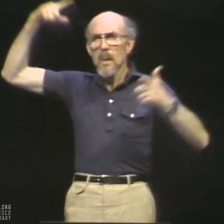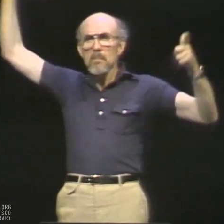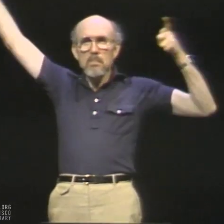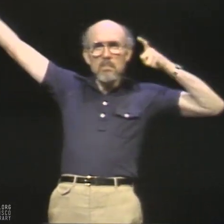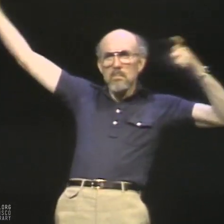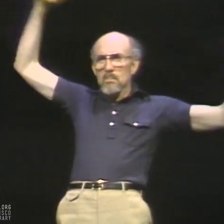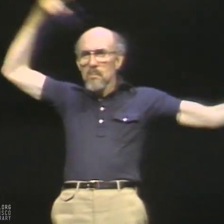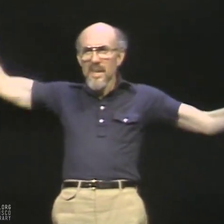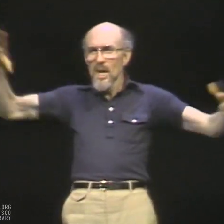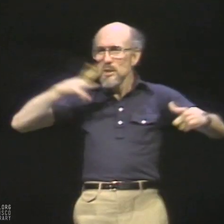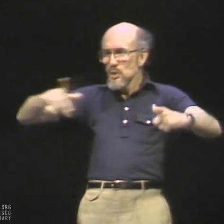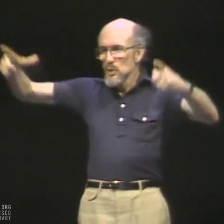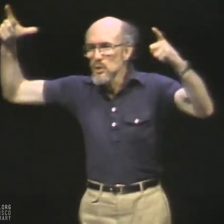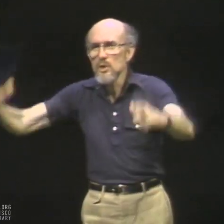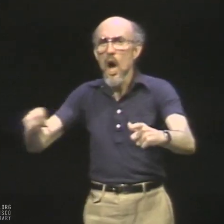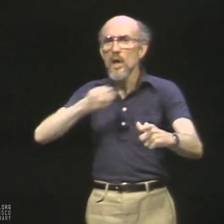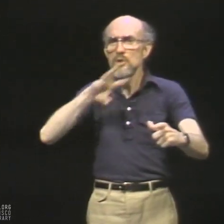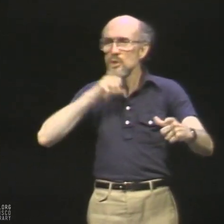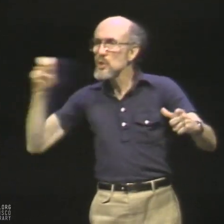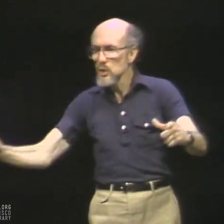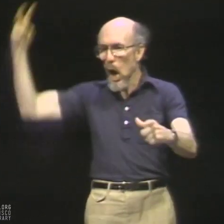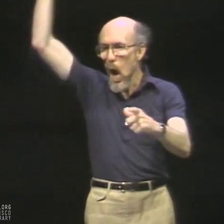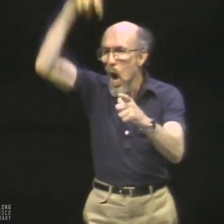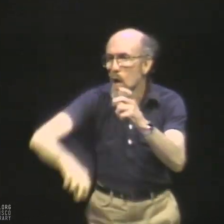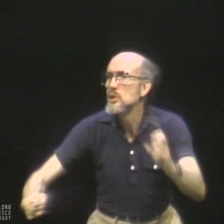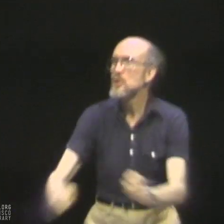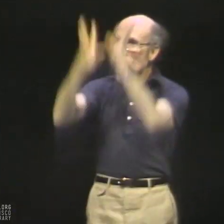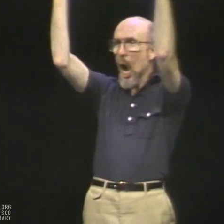typical American. The pond huge. The frogs jump a splash.